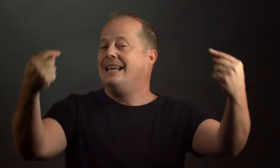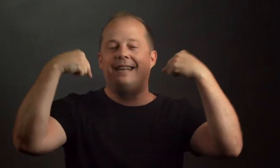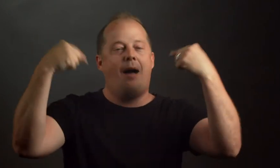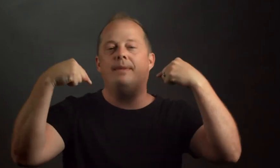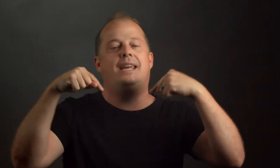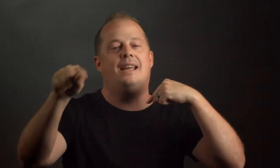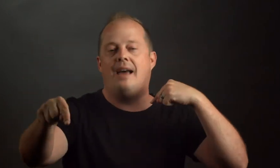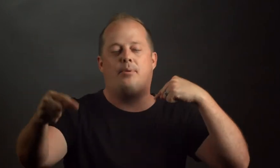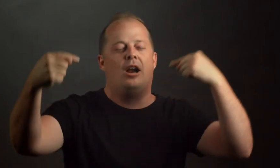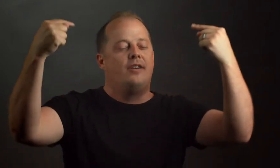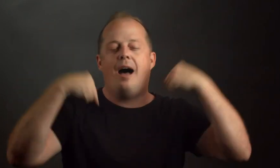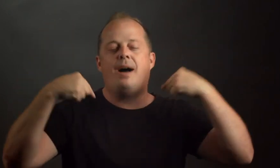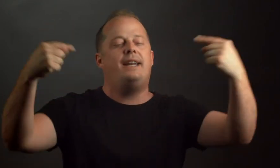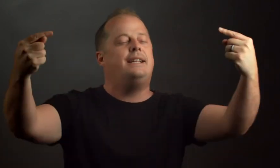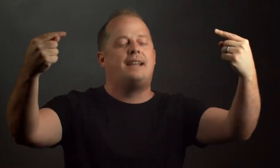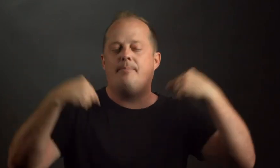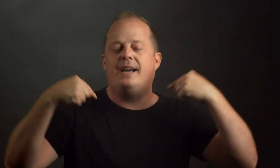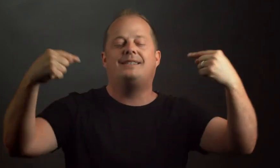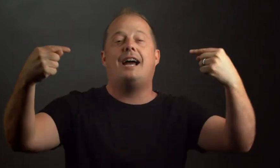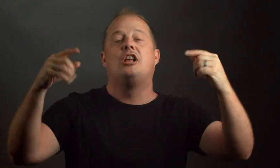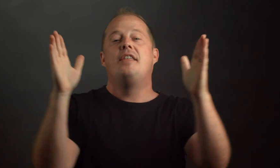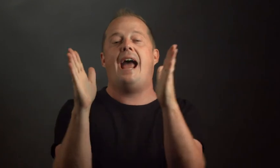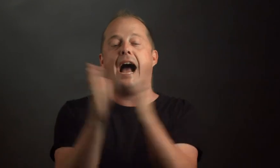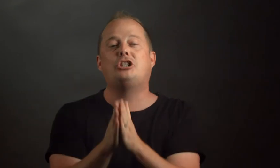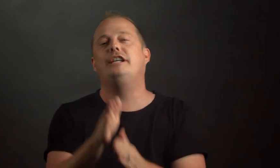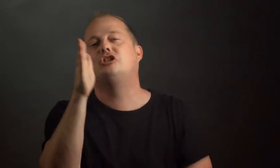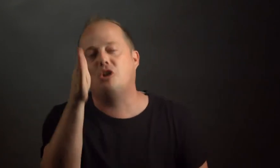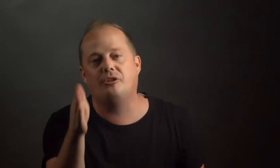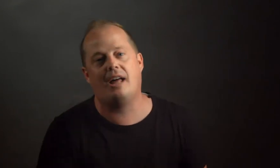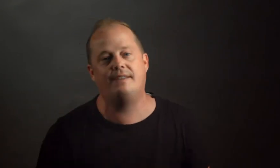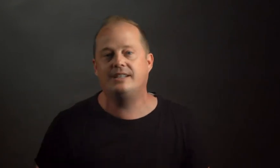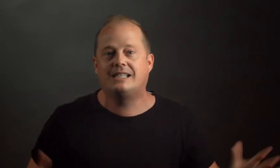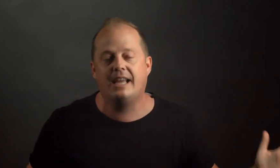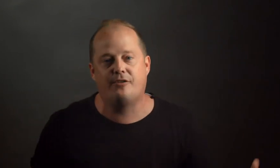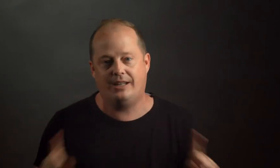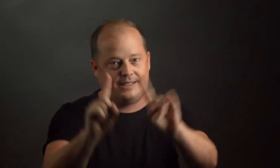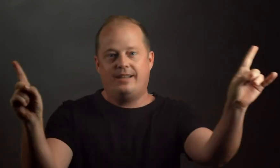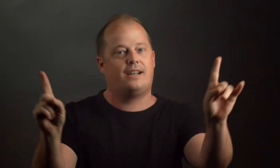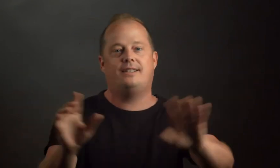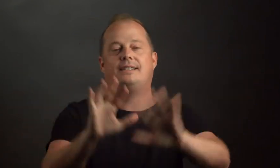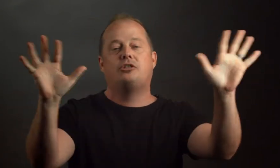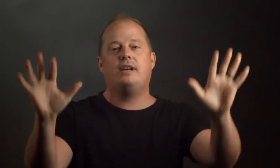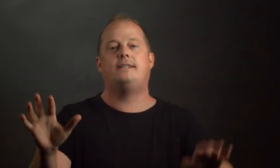not me in that prayer not my needs not my desires they actually sold their lives into slavery listen to this context it's crazy